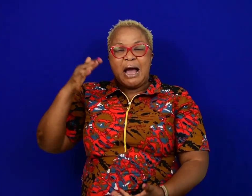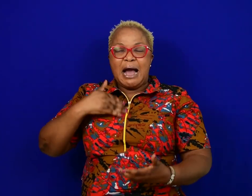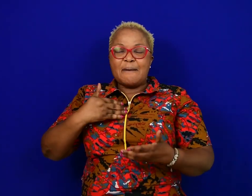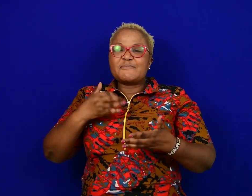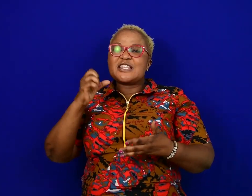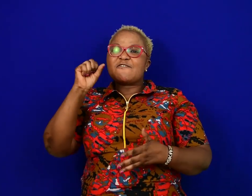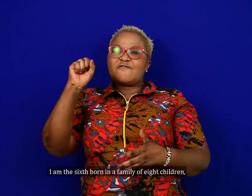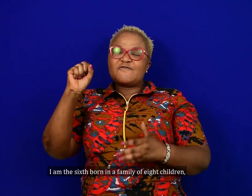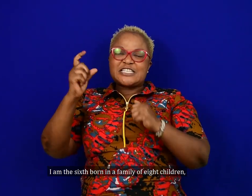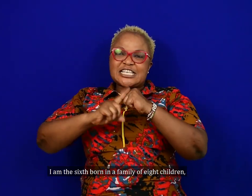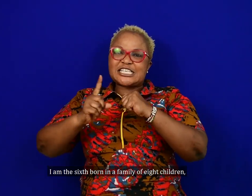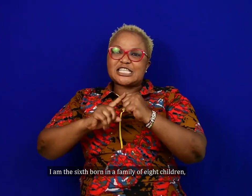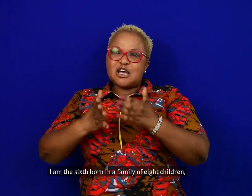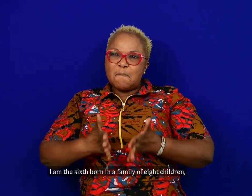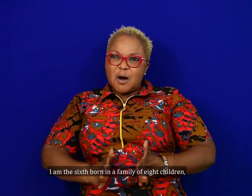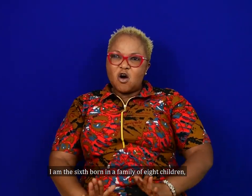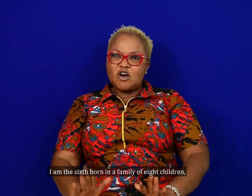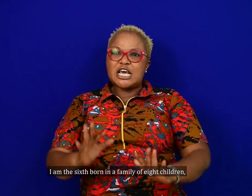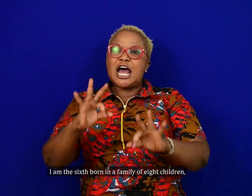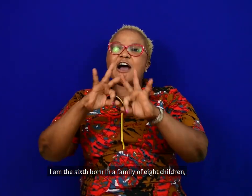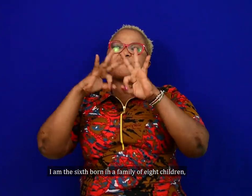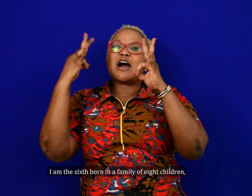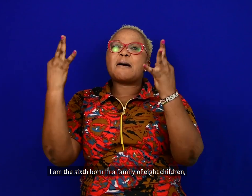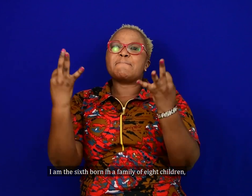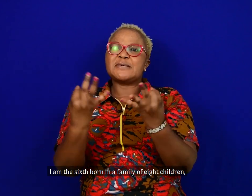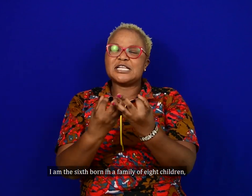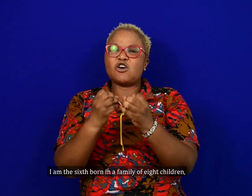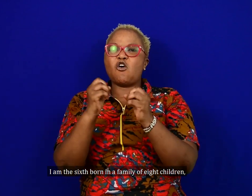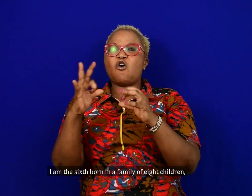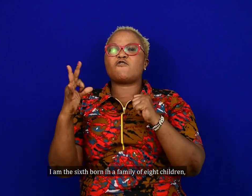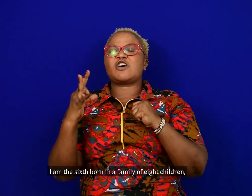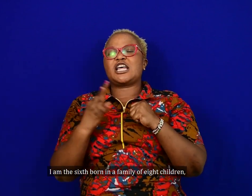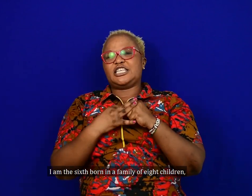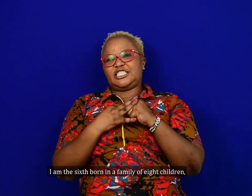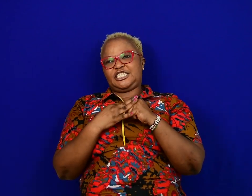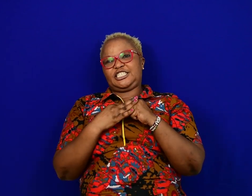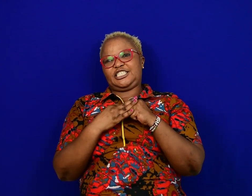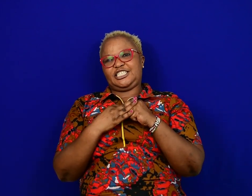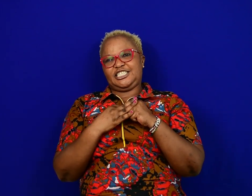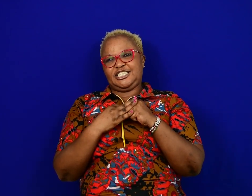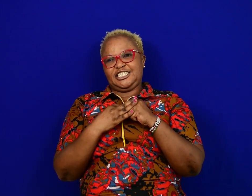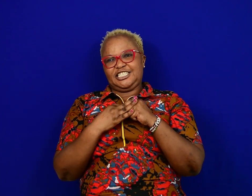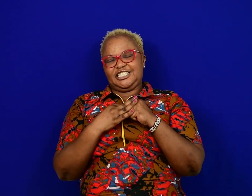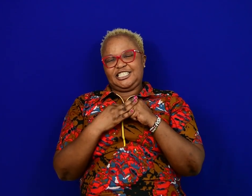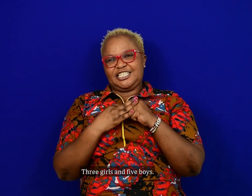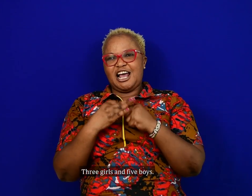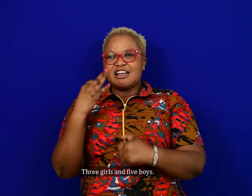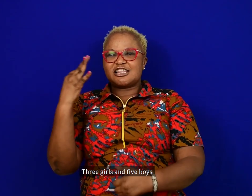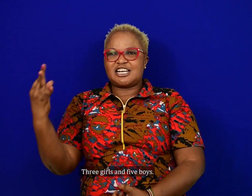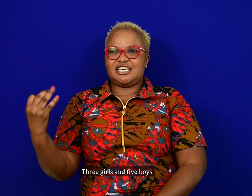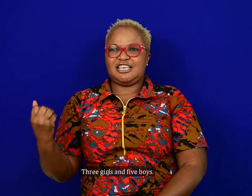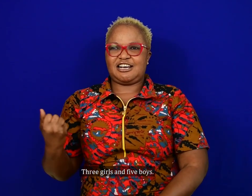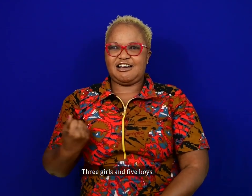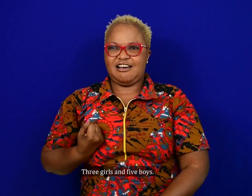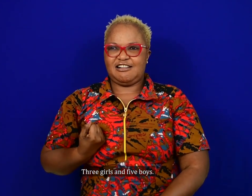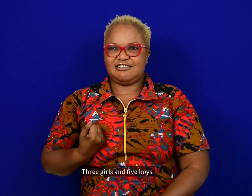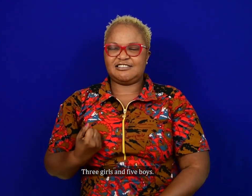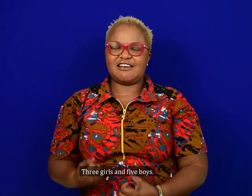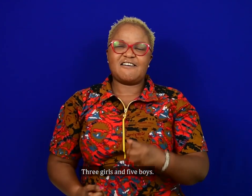I'm the sixth born in a family of eight children, three girls and